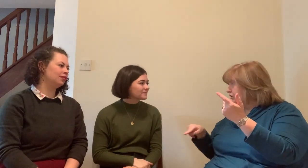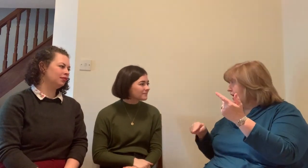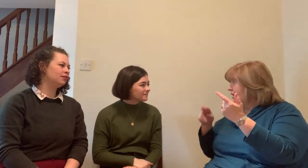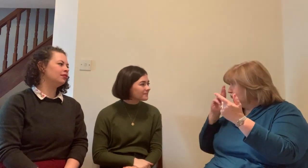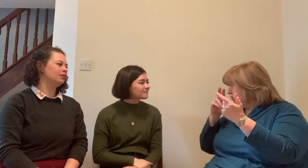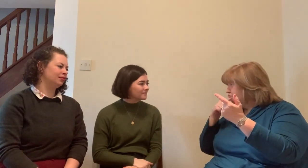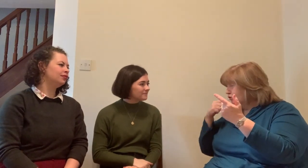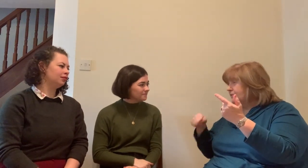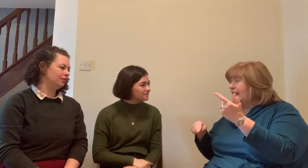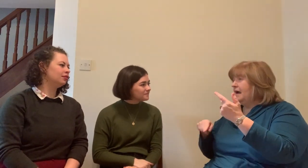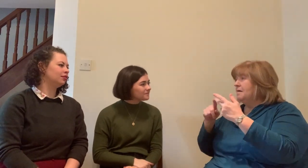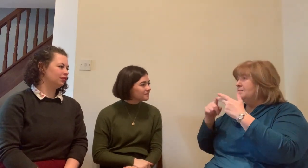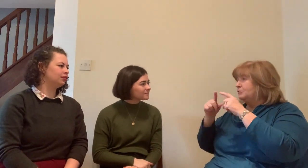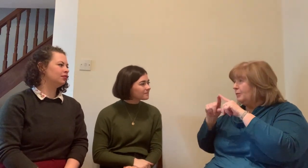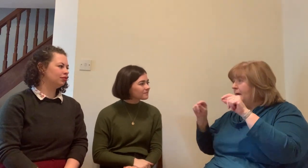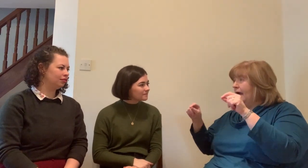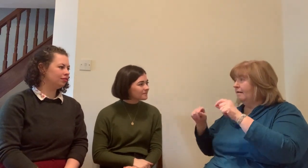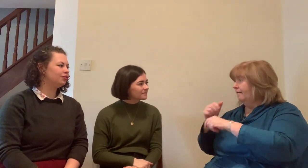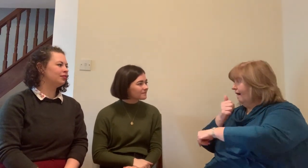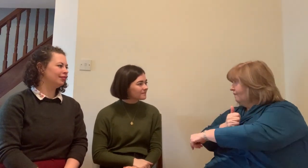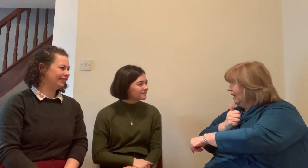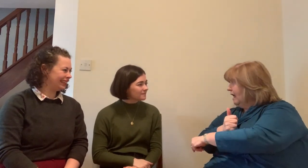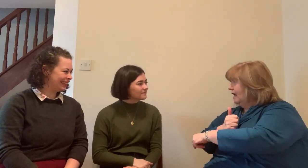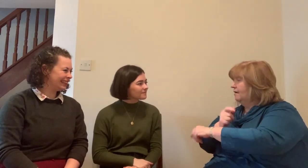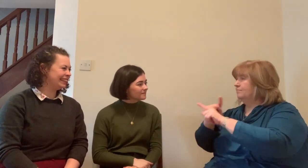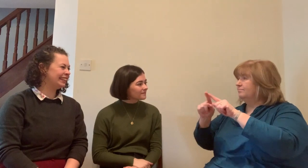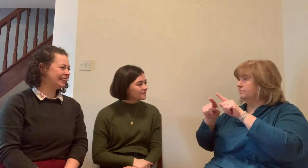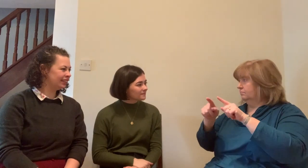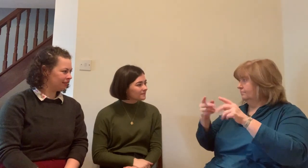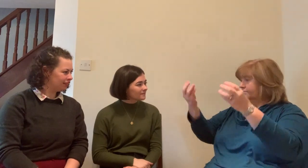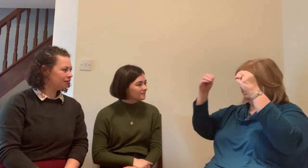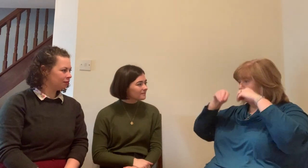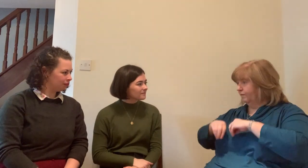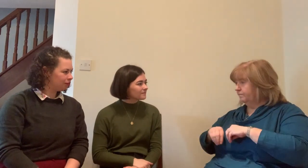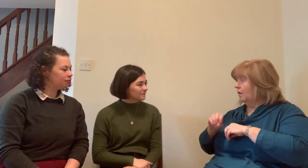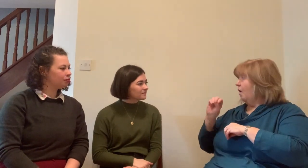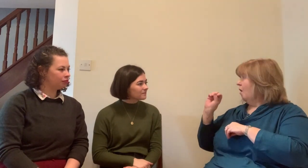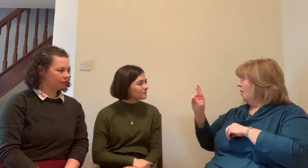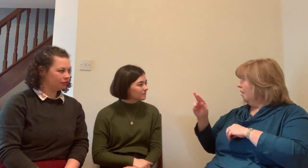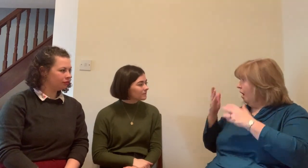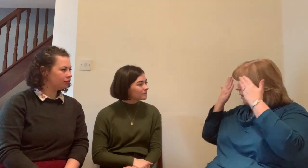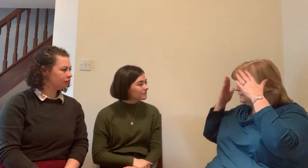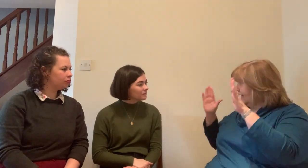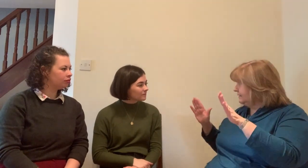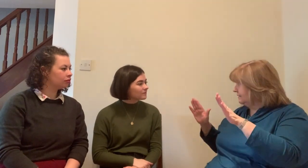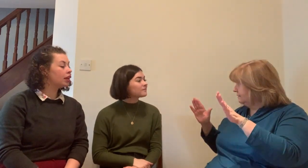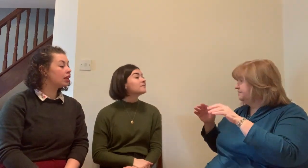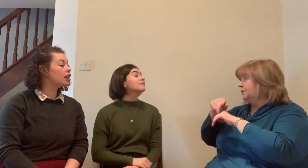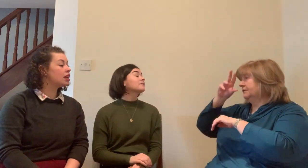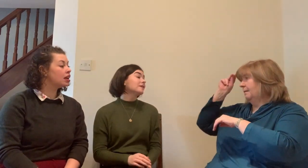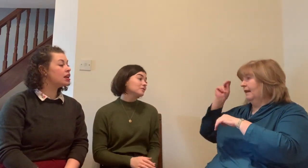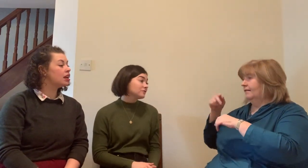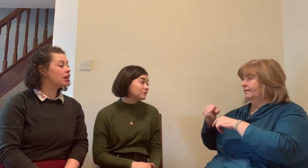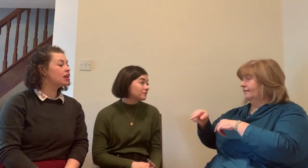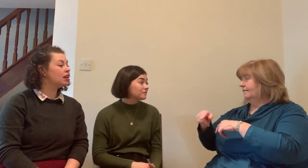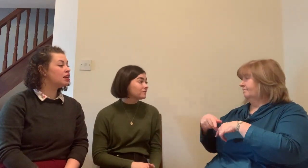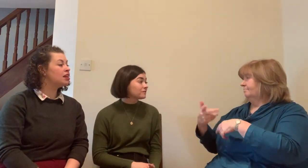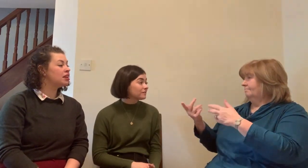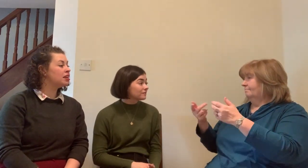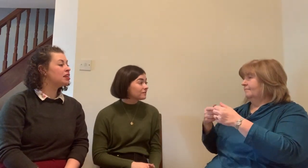relay that information from ASL into Irish sign language. Again, you're essentially changing vocabulary but the structure of the language is quite similar.